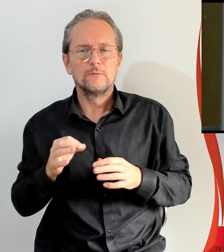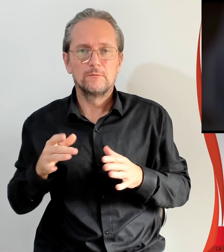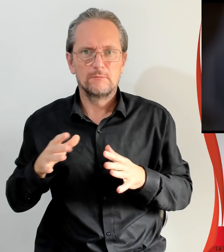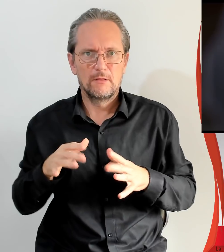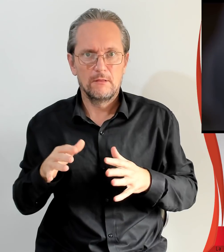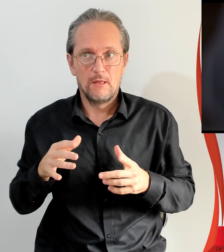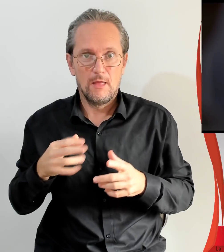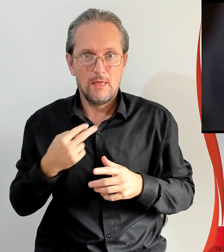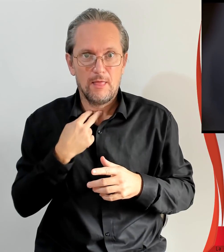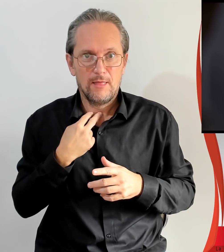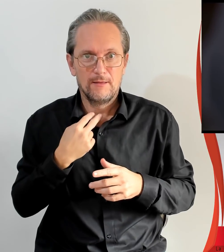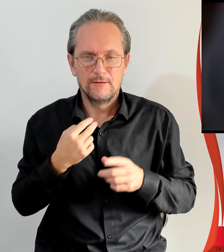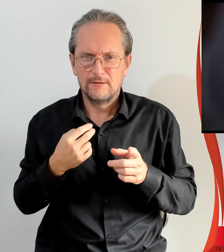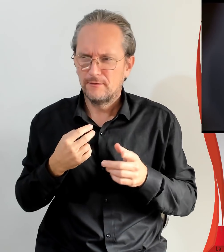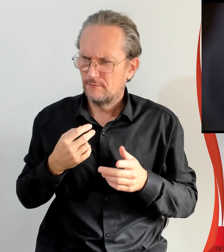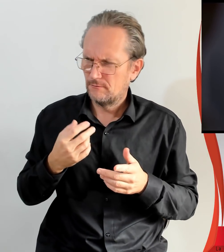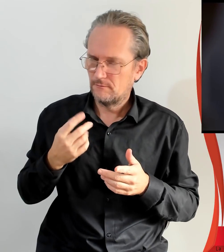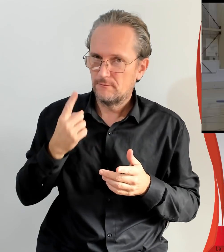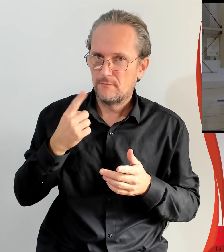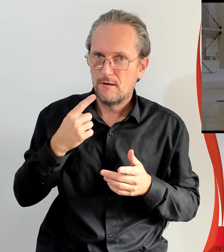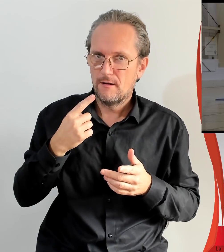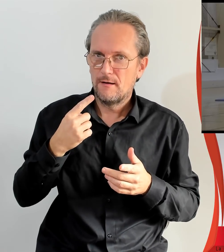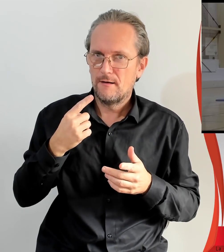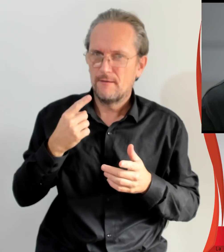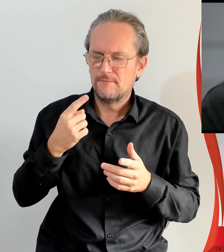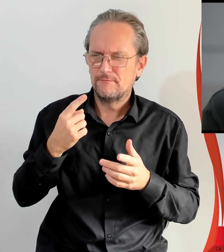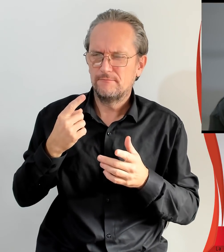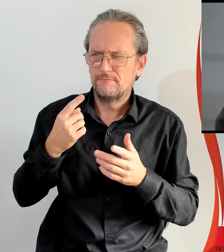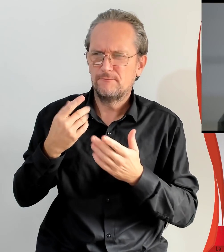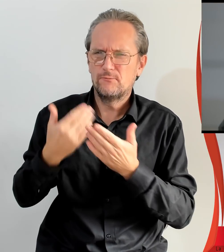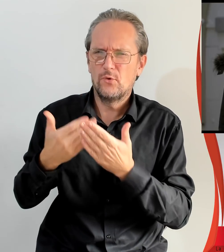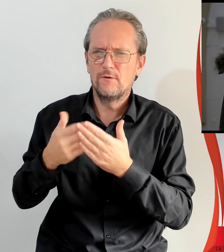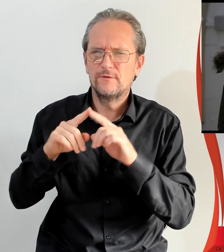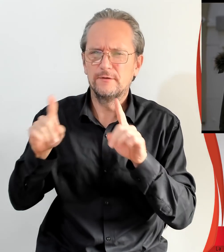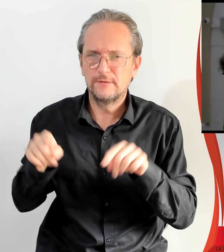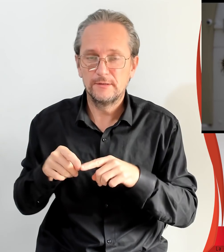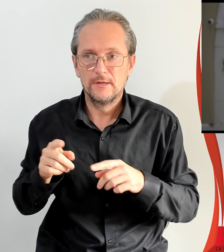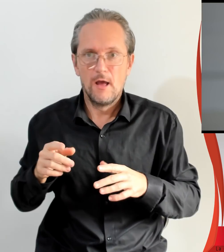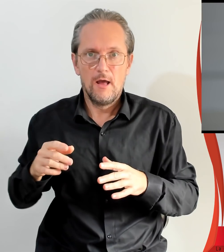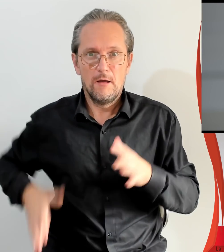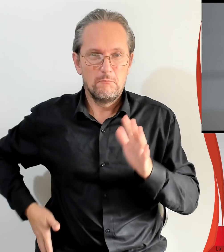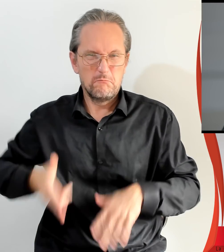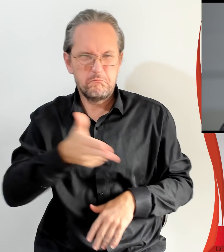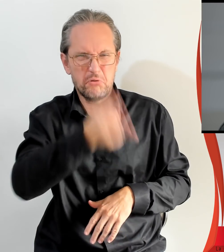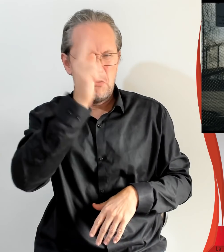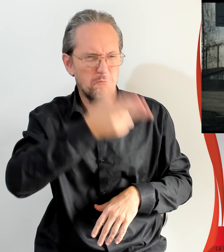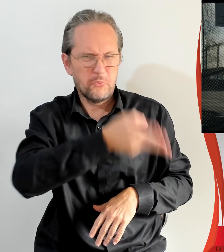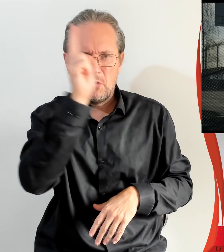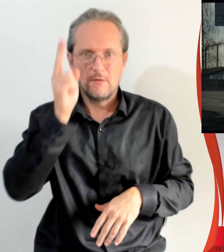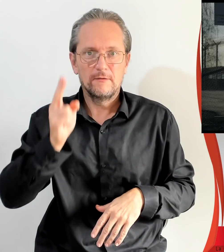I want to make him see what he's done I just want to beat him Then maybe this is your chance The